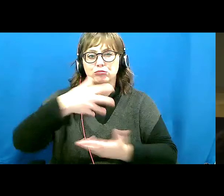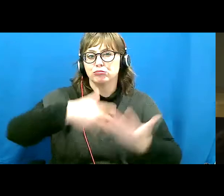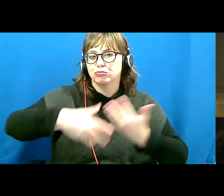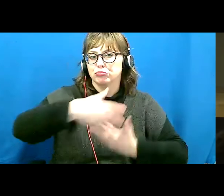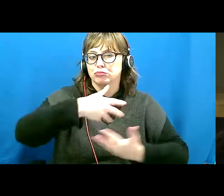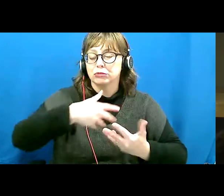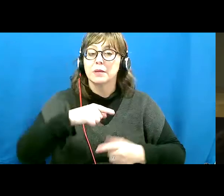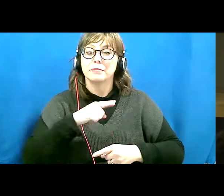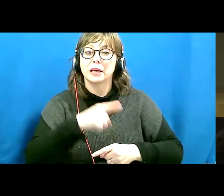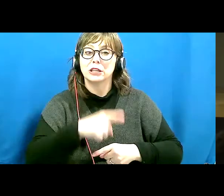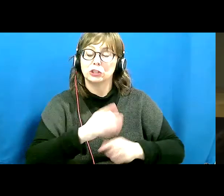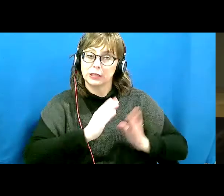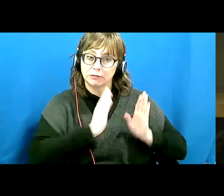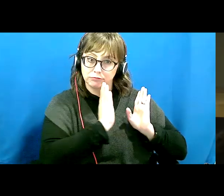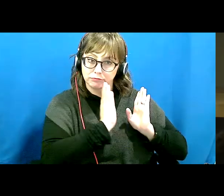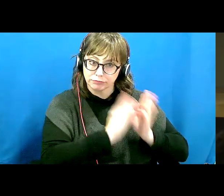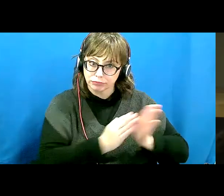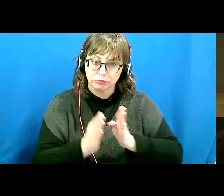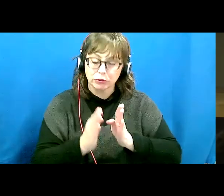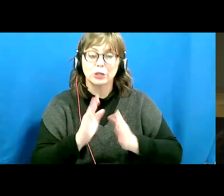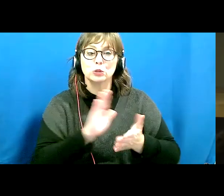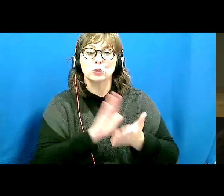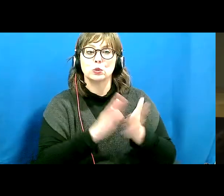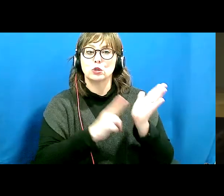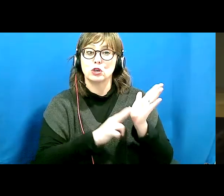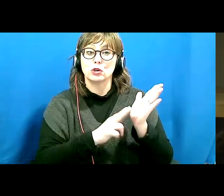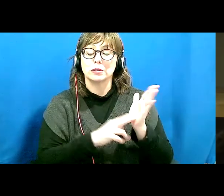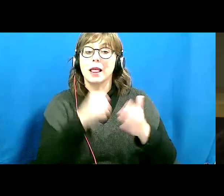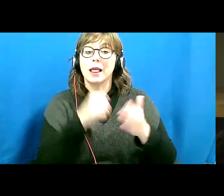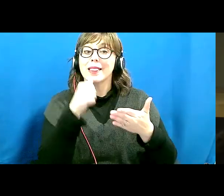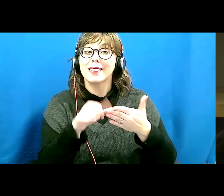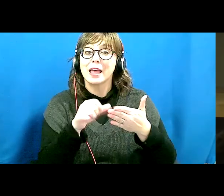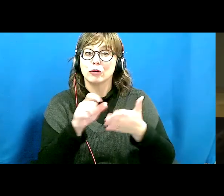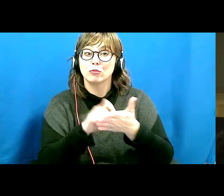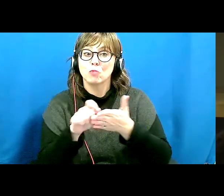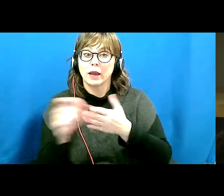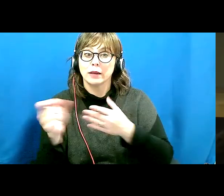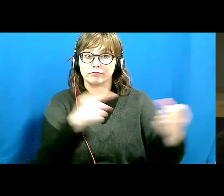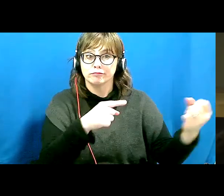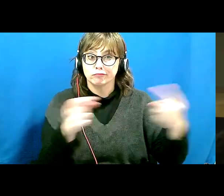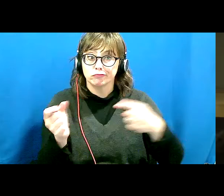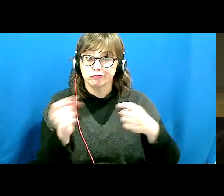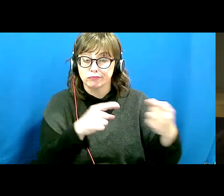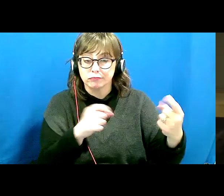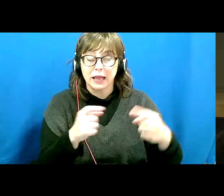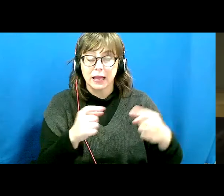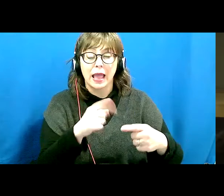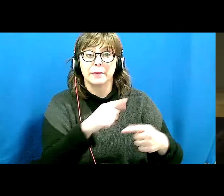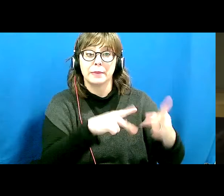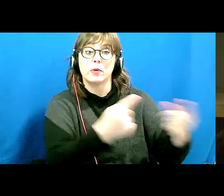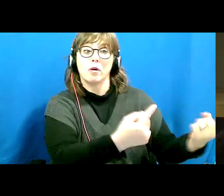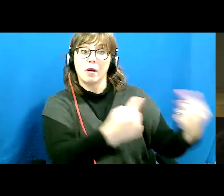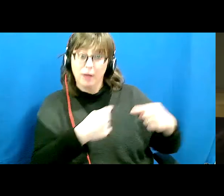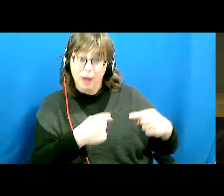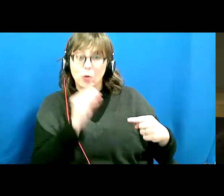School of Nursing in London, you know, by letter and by having people visit her at her bedside. So